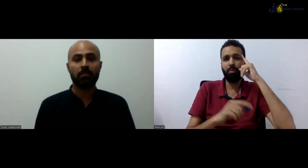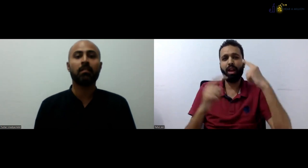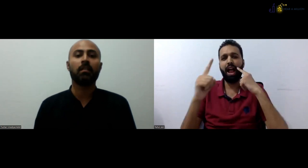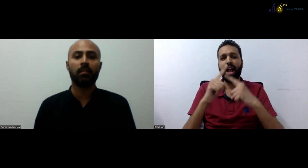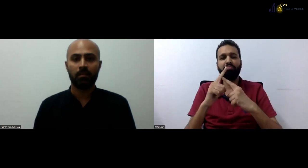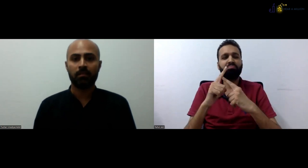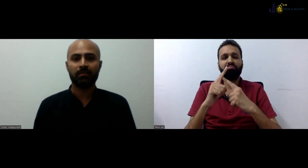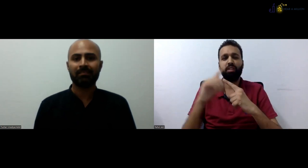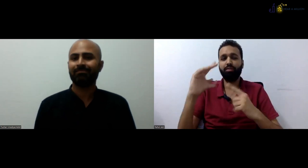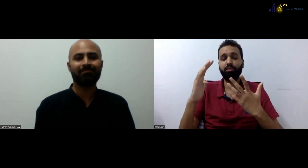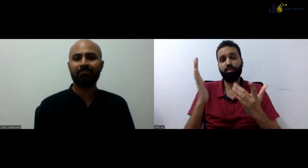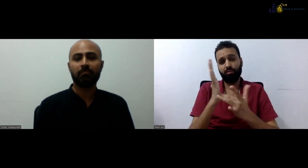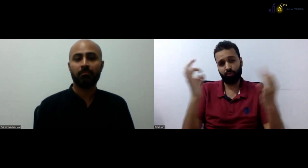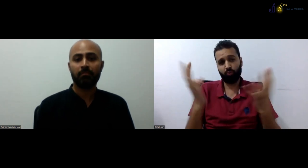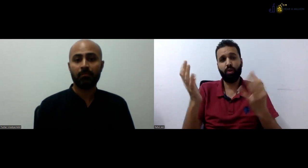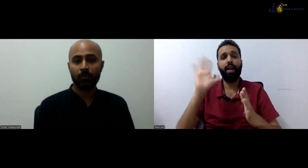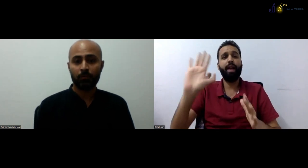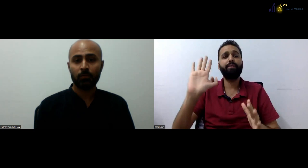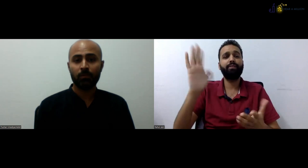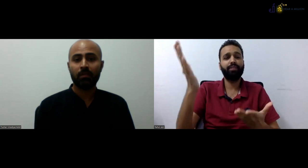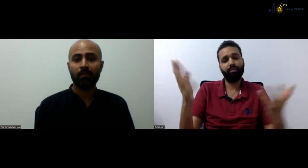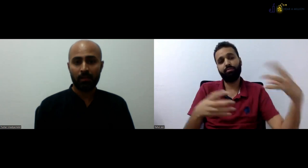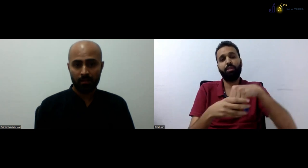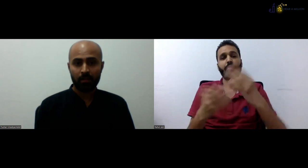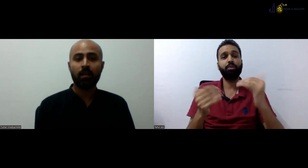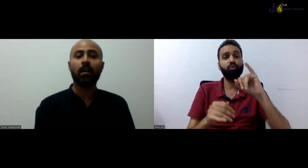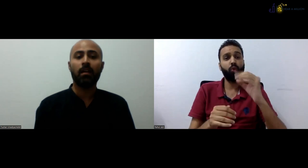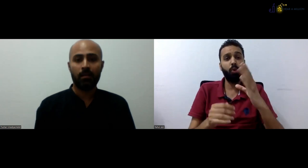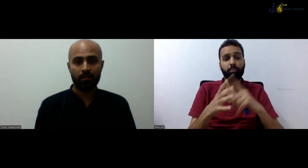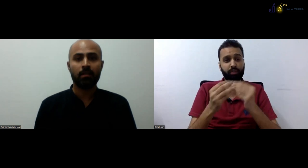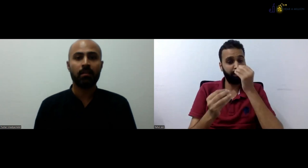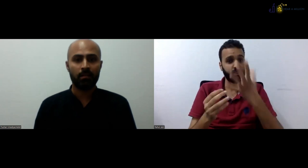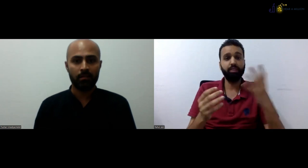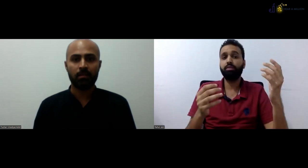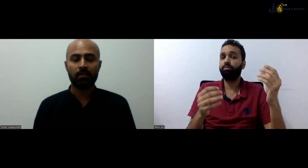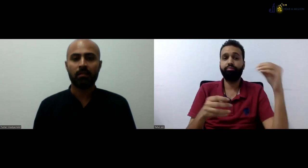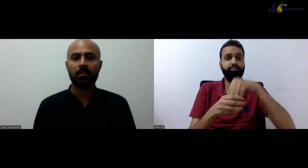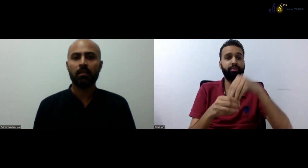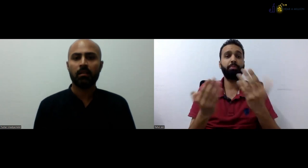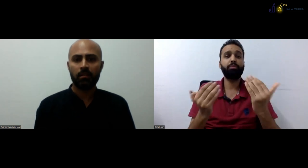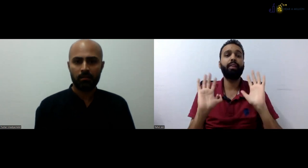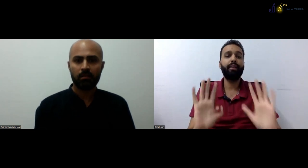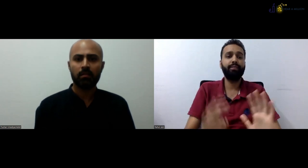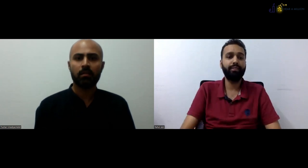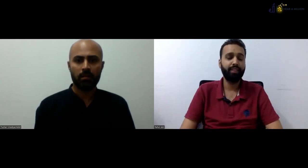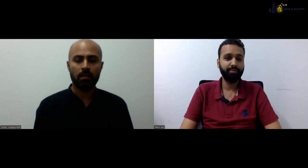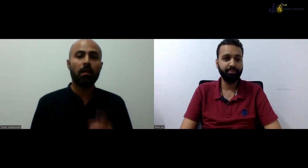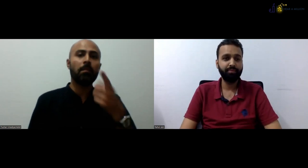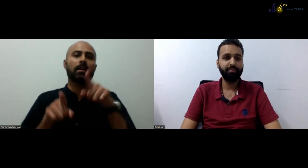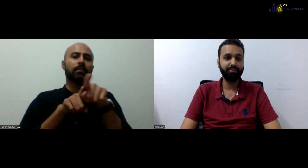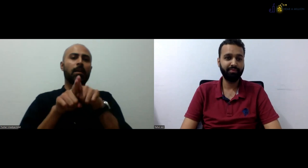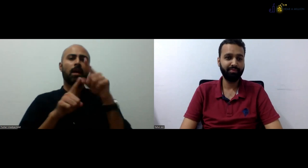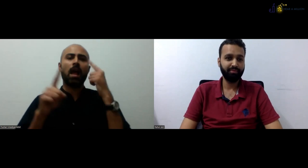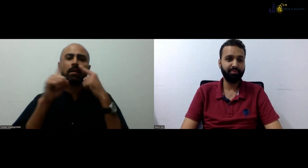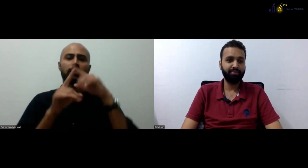the sector accessible so that this also opens up a lot of opportunities. And that's just not one. I think with the